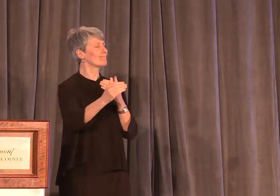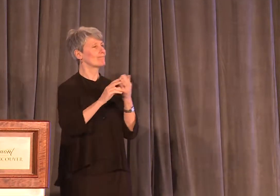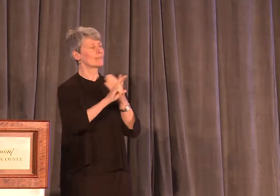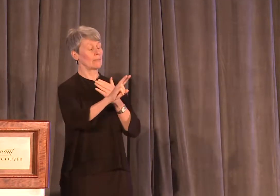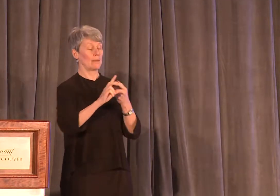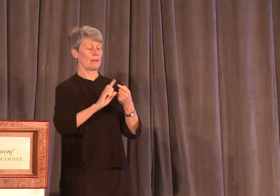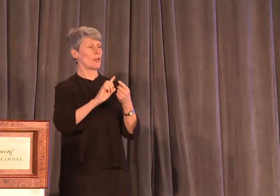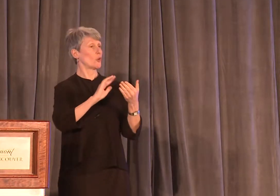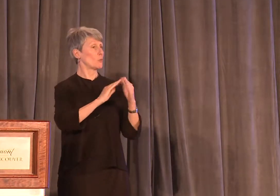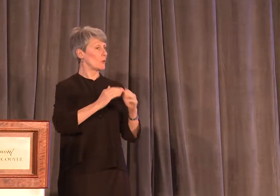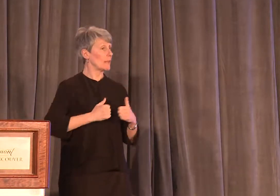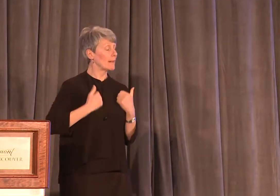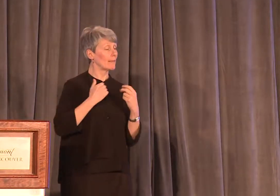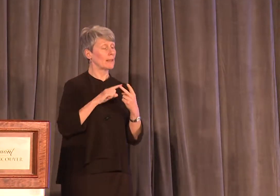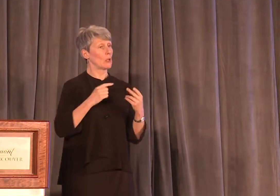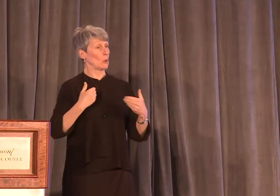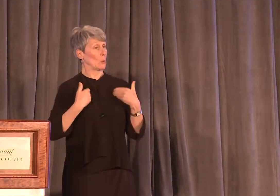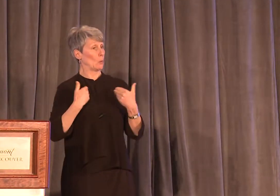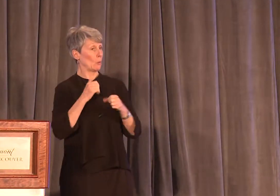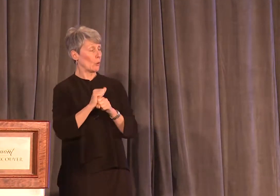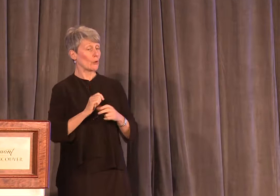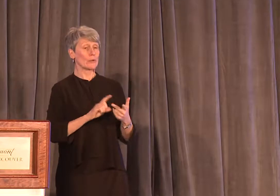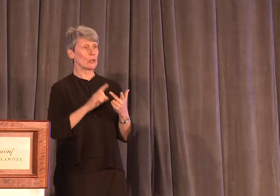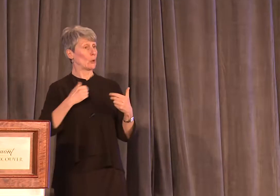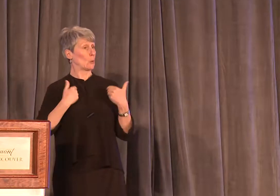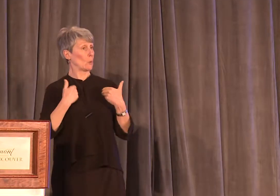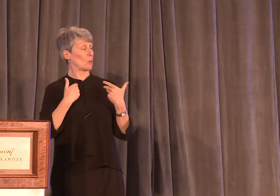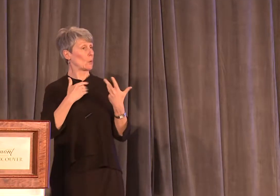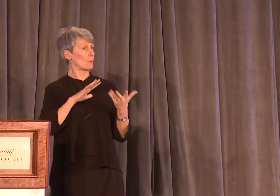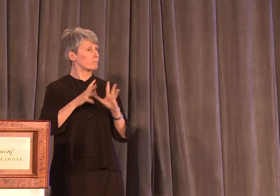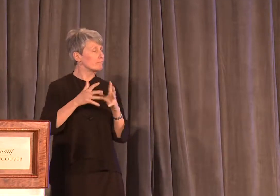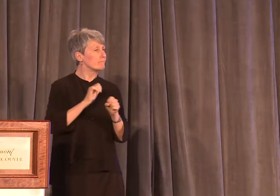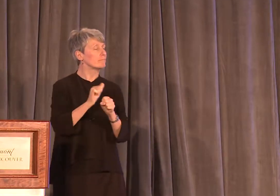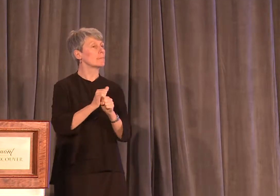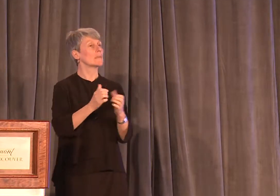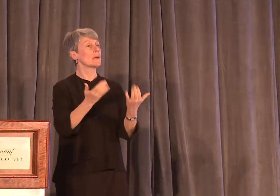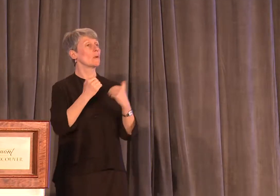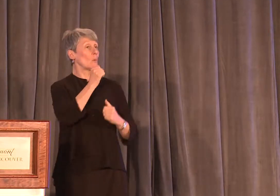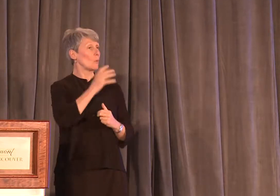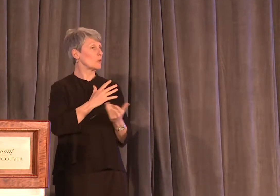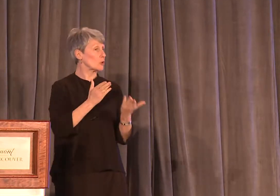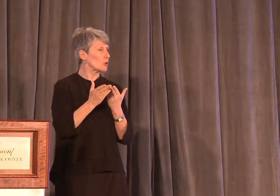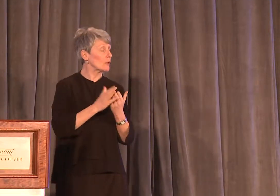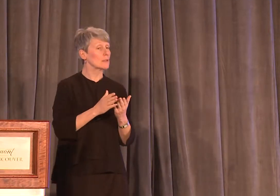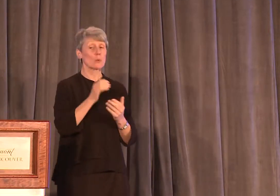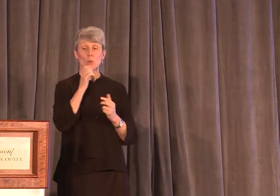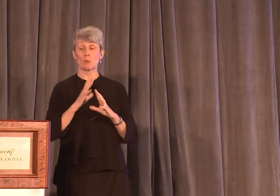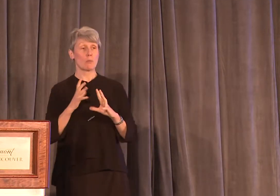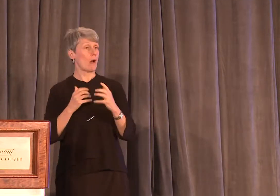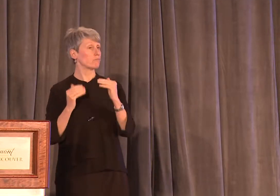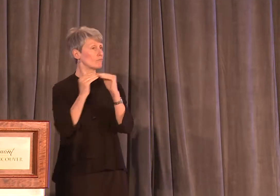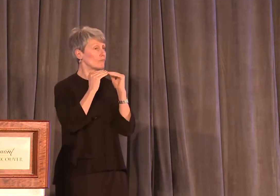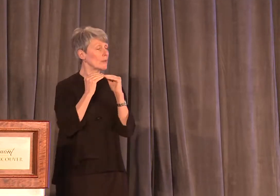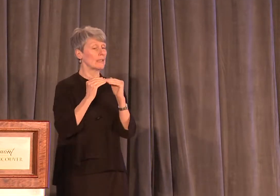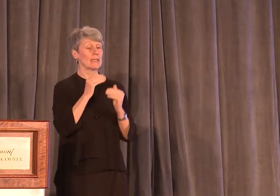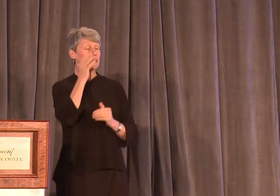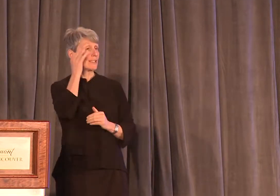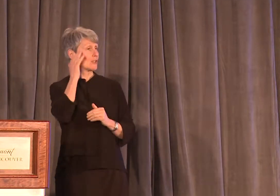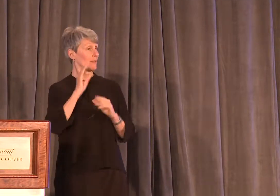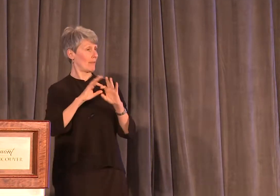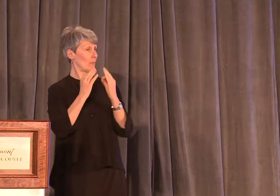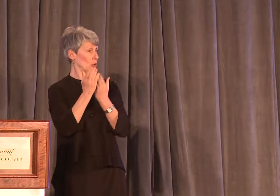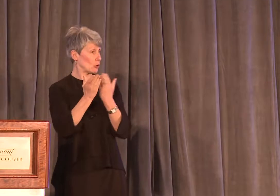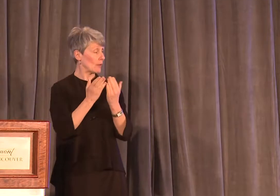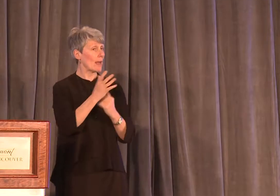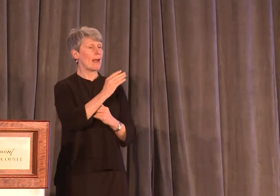living, young workers, youth at risk, women's services, equity-seeking groups, indigenous family services, and